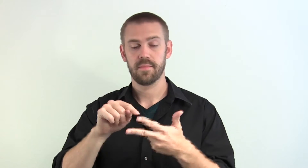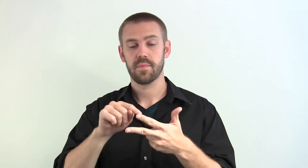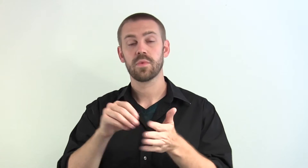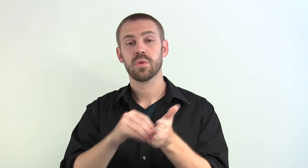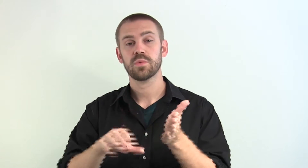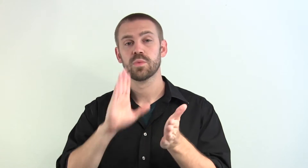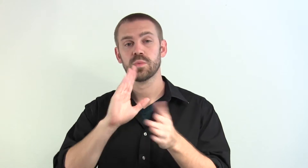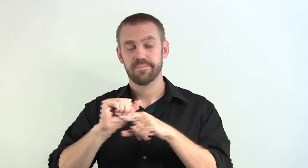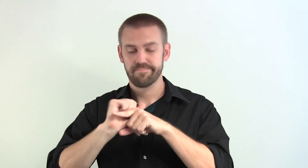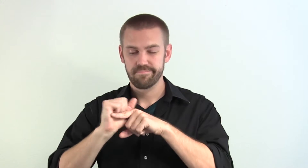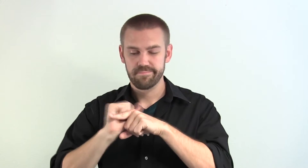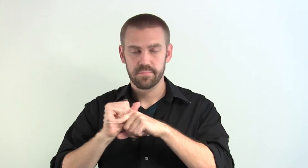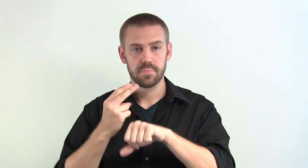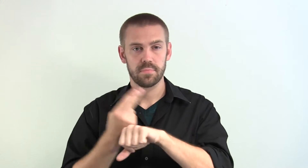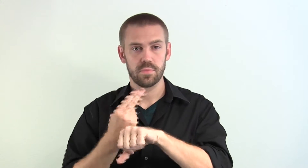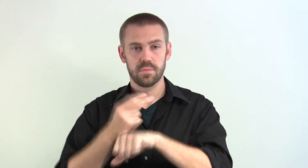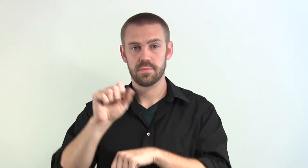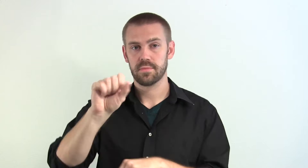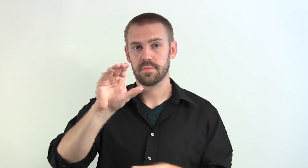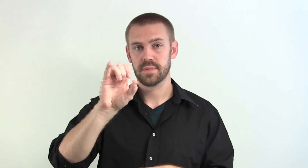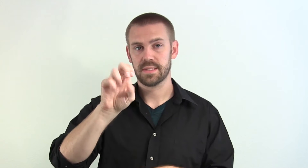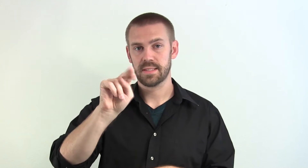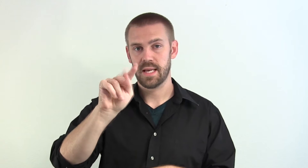Second, students will practice using scientific notation.